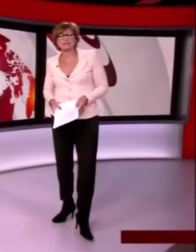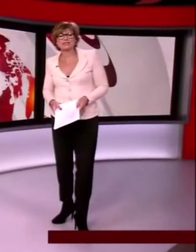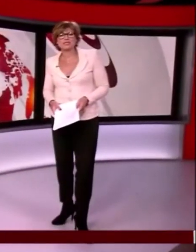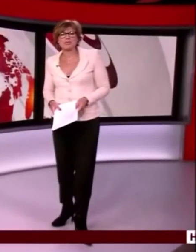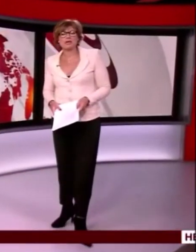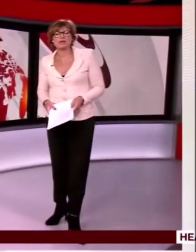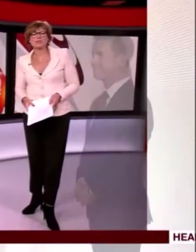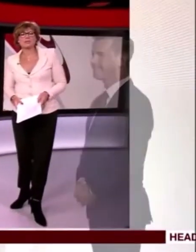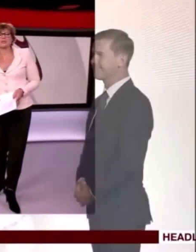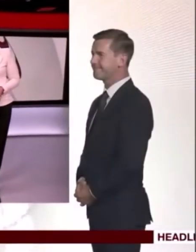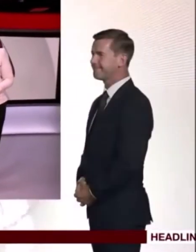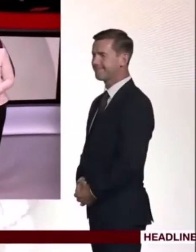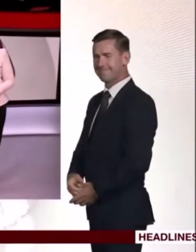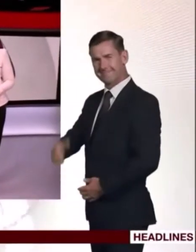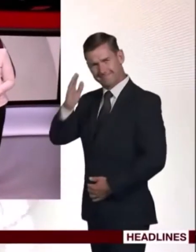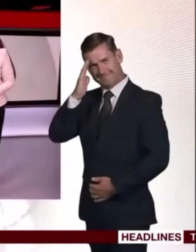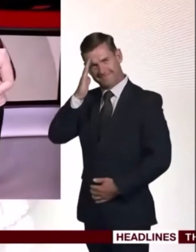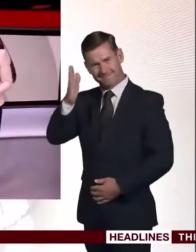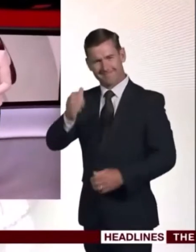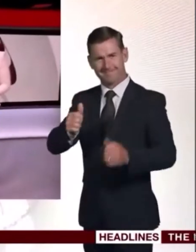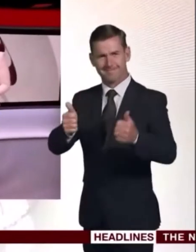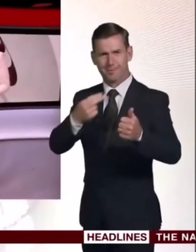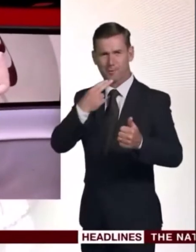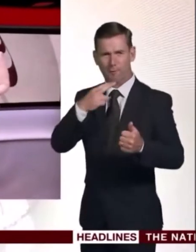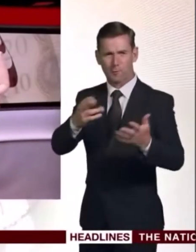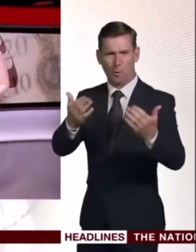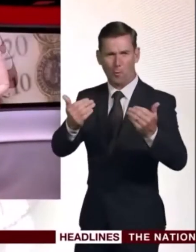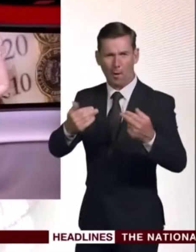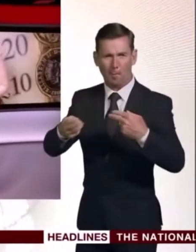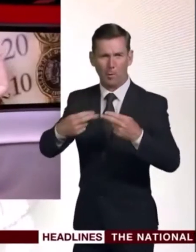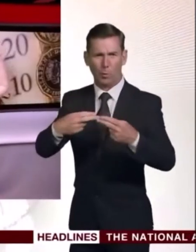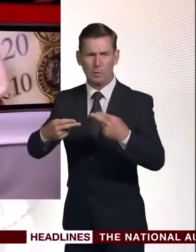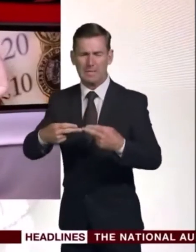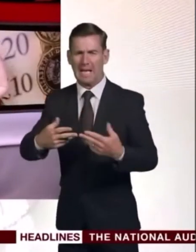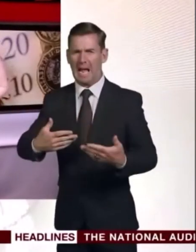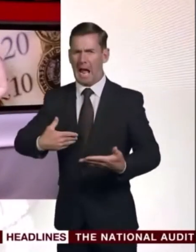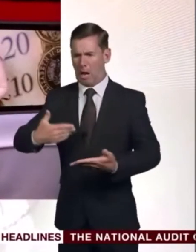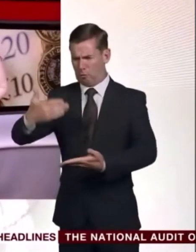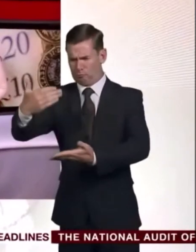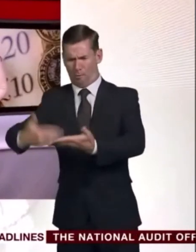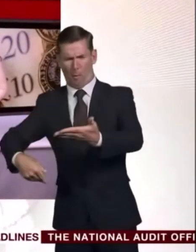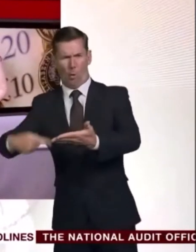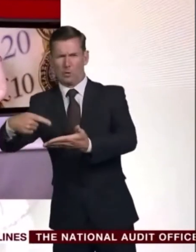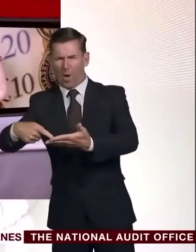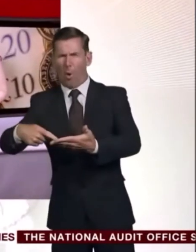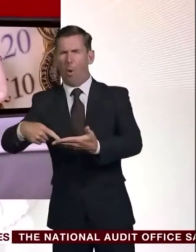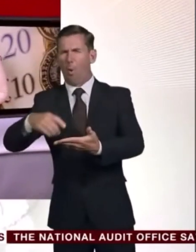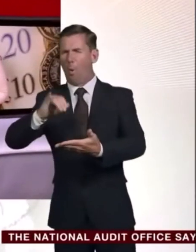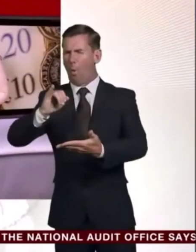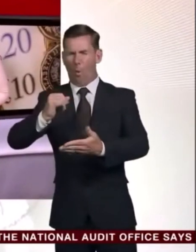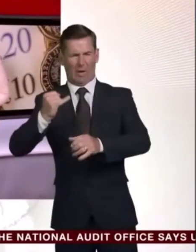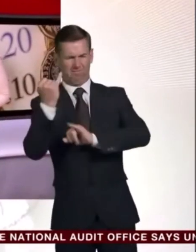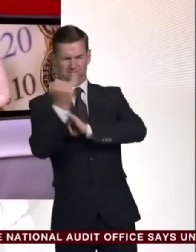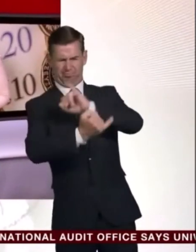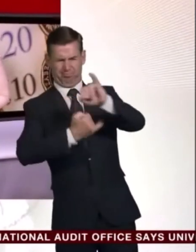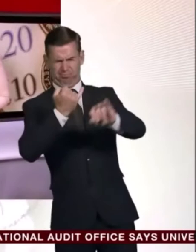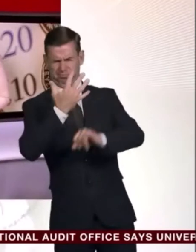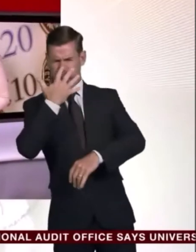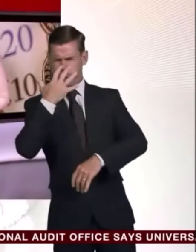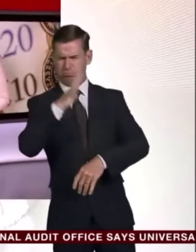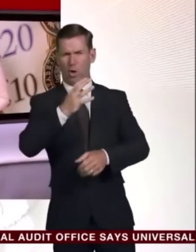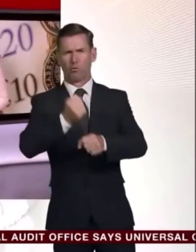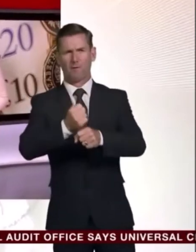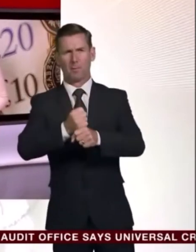Hello, good afternoon. Welcome to BBC News. The government has been severely criticised in an official report on its flagship benefit